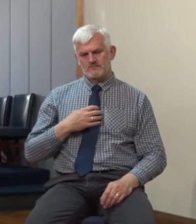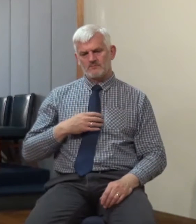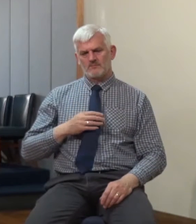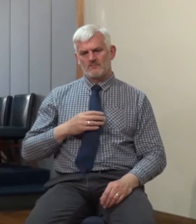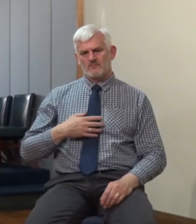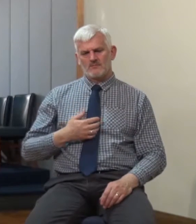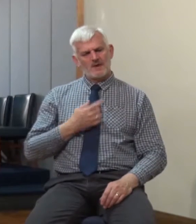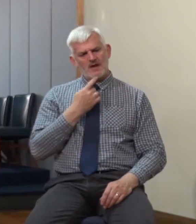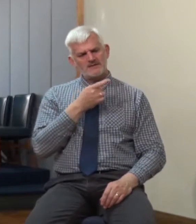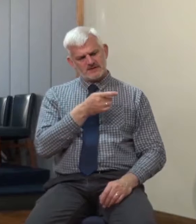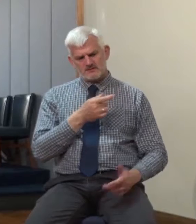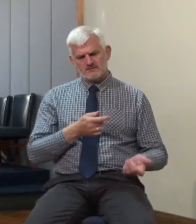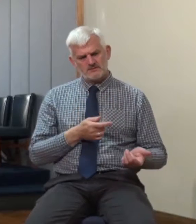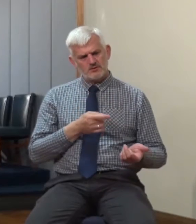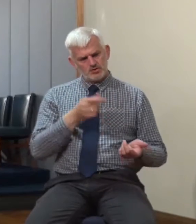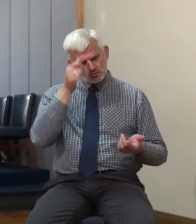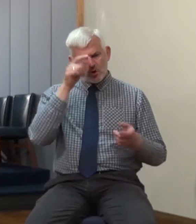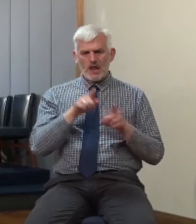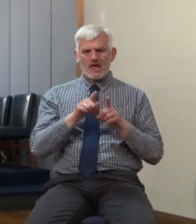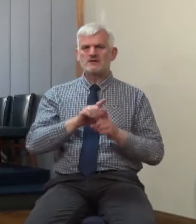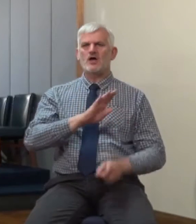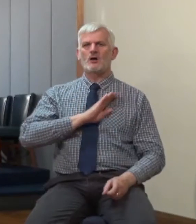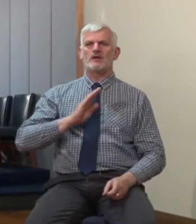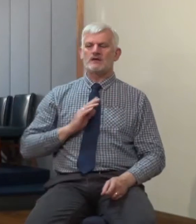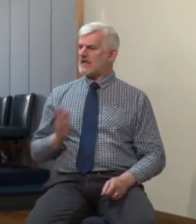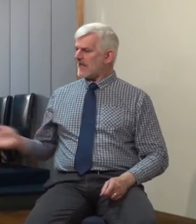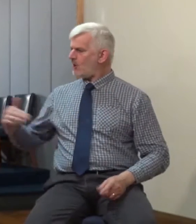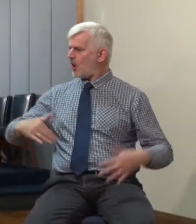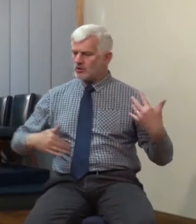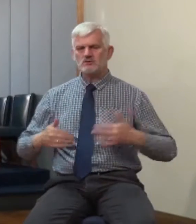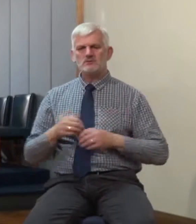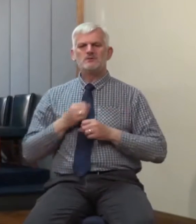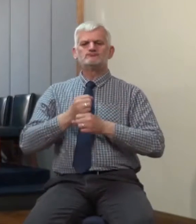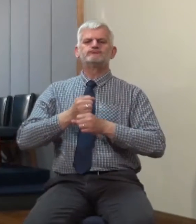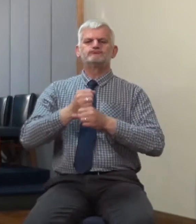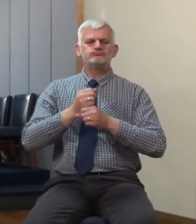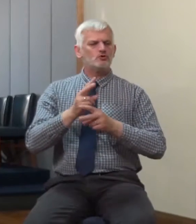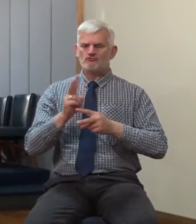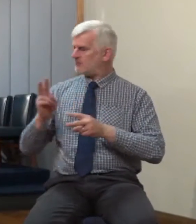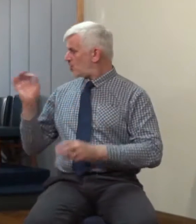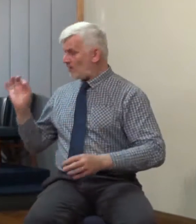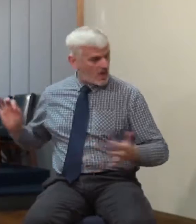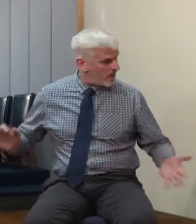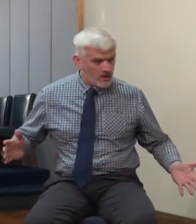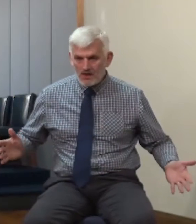nobody was following you? And I said to him, not unkindly I hope, but this movement's been about for